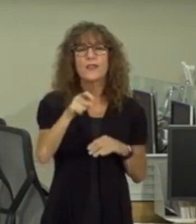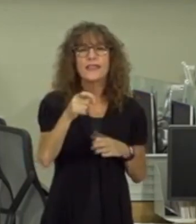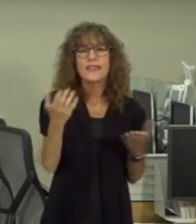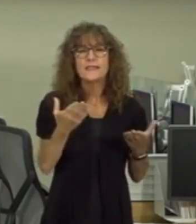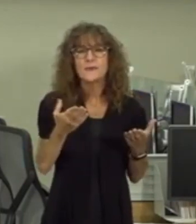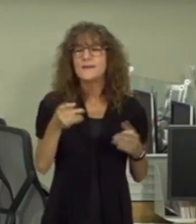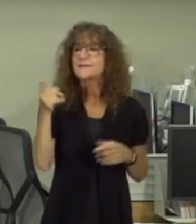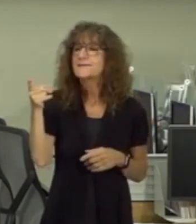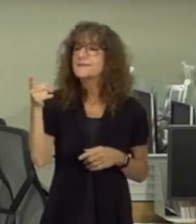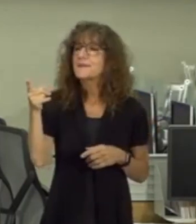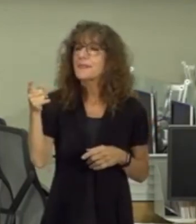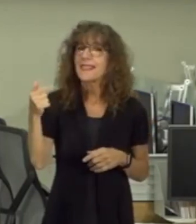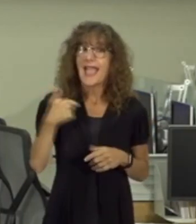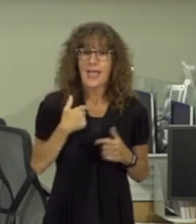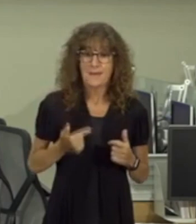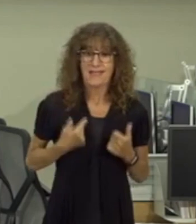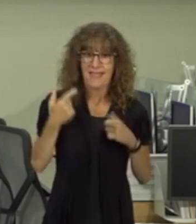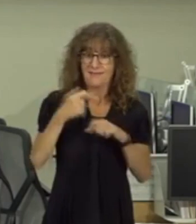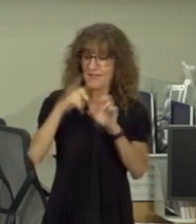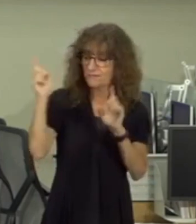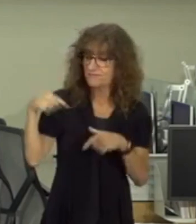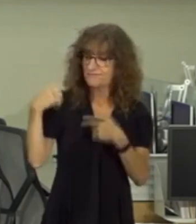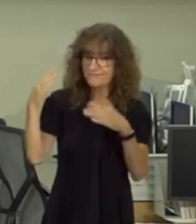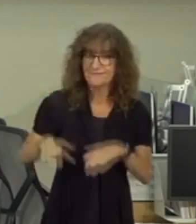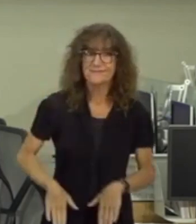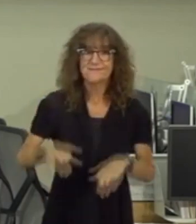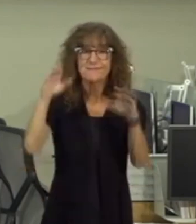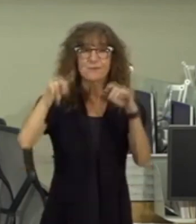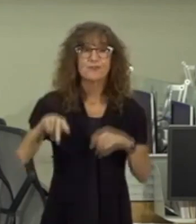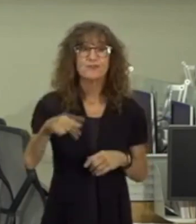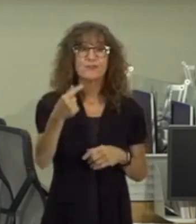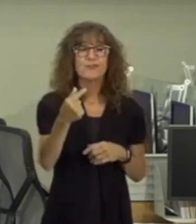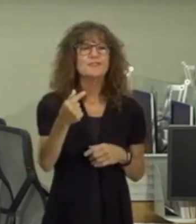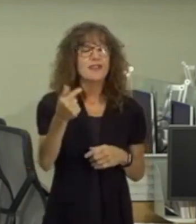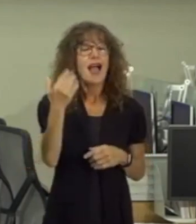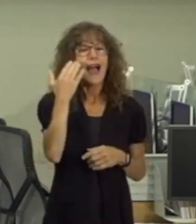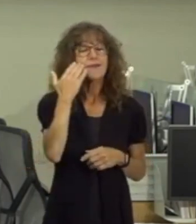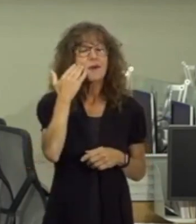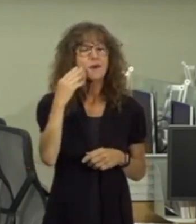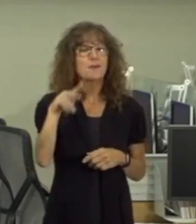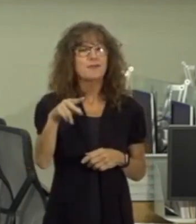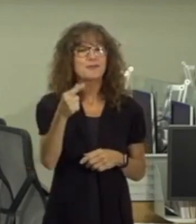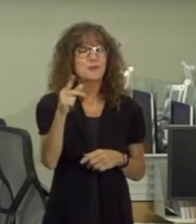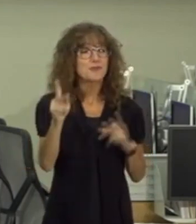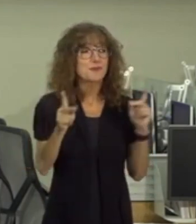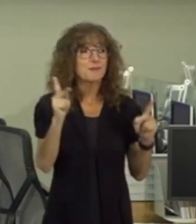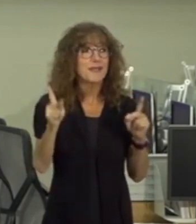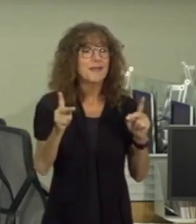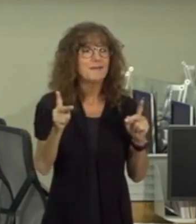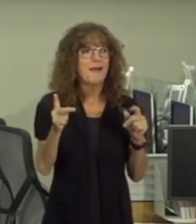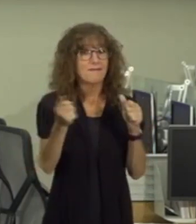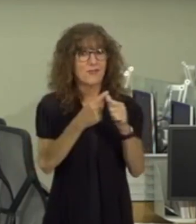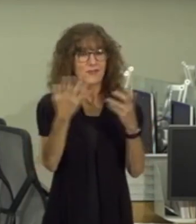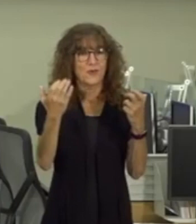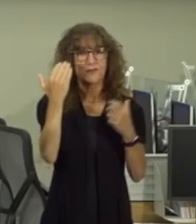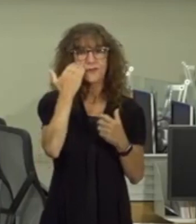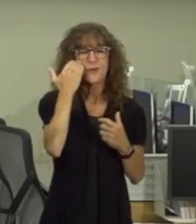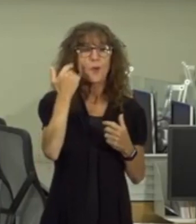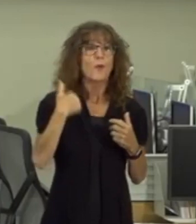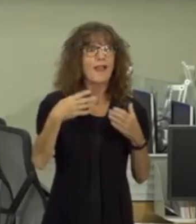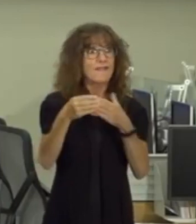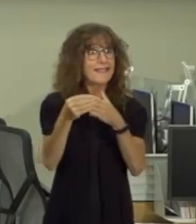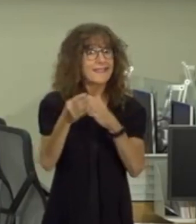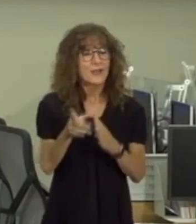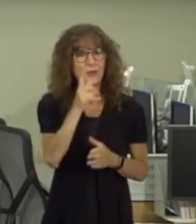so you know i am a lifelong prince georgian and i know that prince georgians uh first of all want to know that we have a